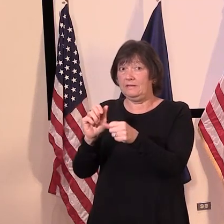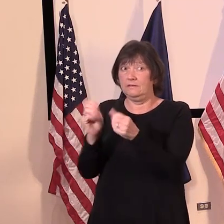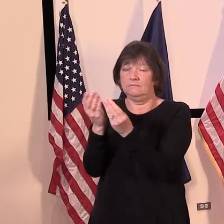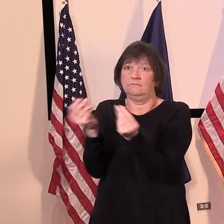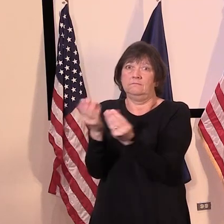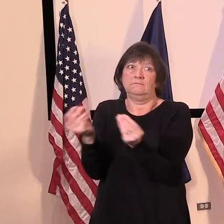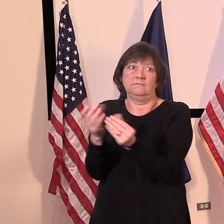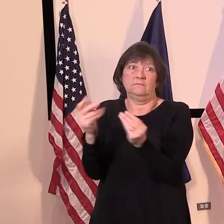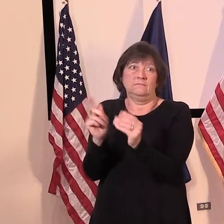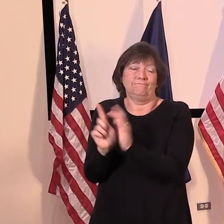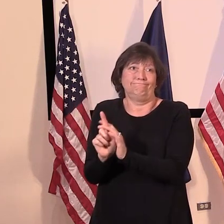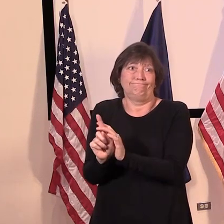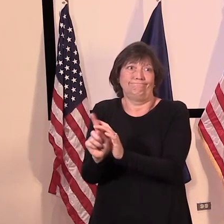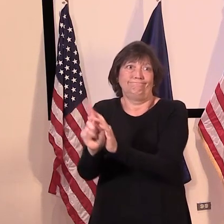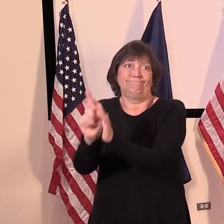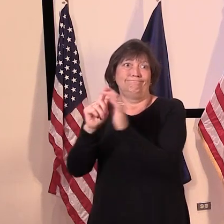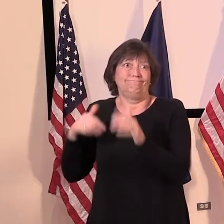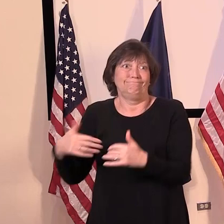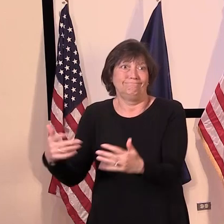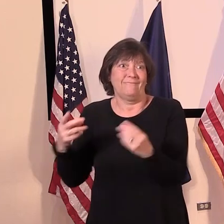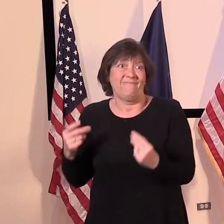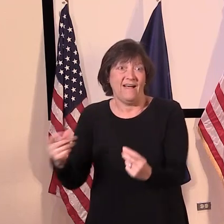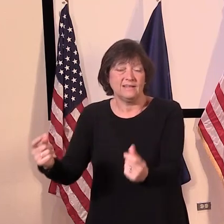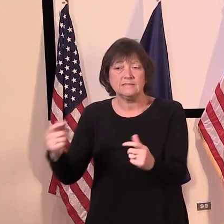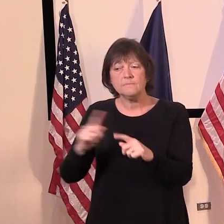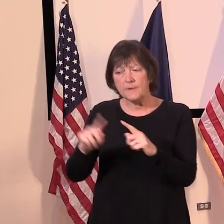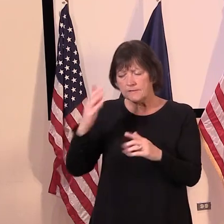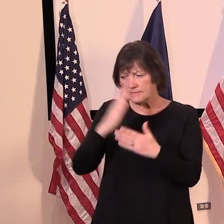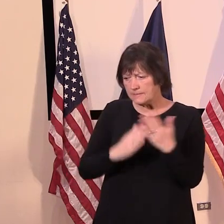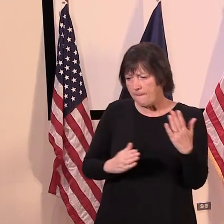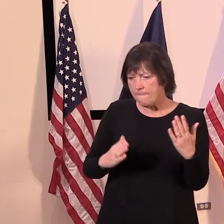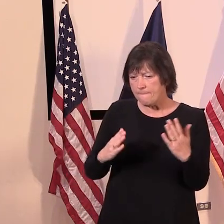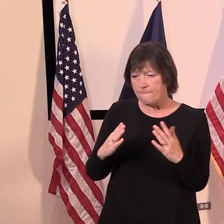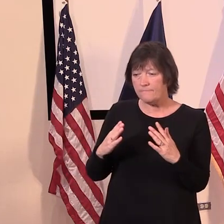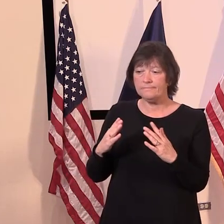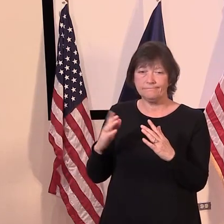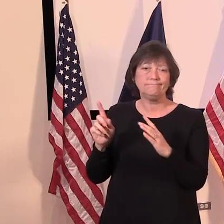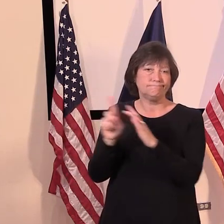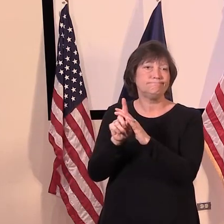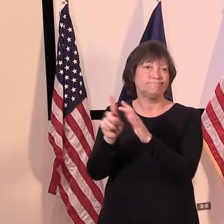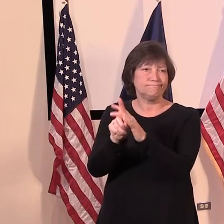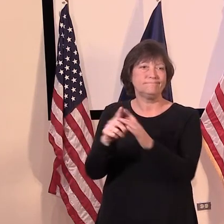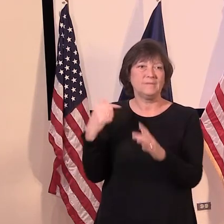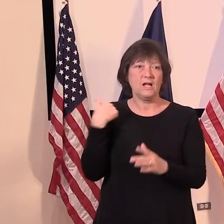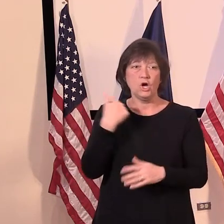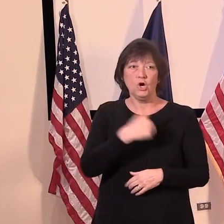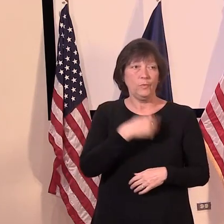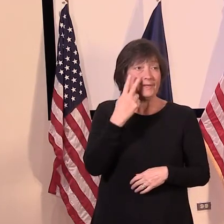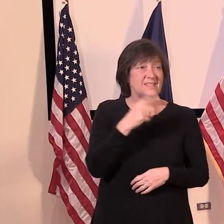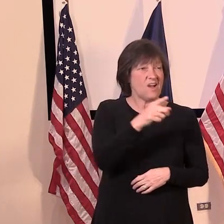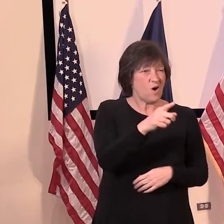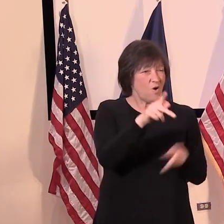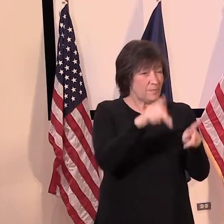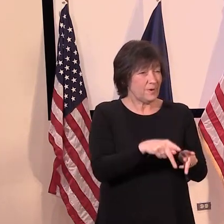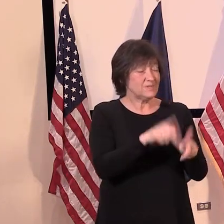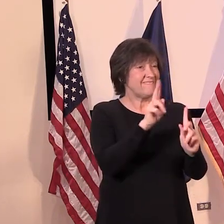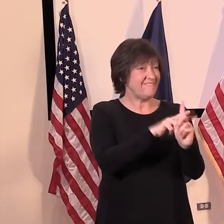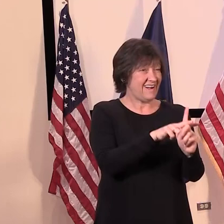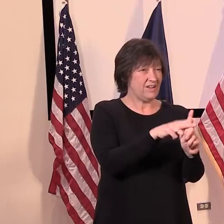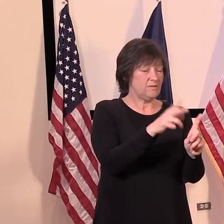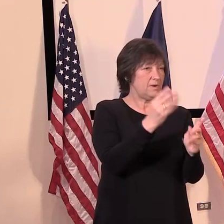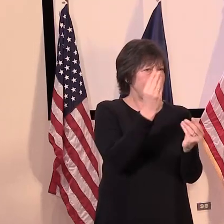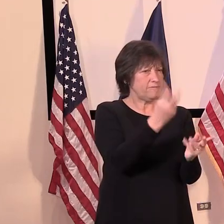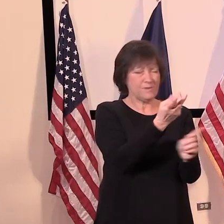they come up. Um, but we, we are getting some cases where, uh, that information didn't transfer over for one reason or another,